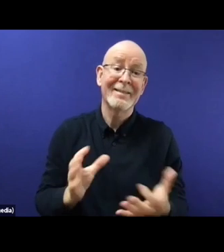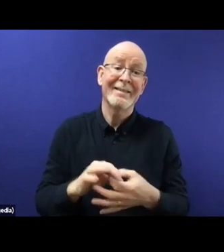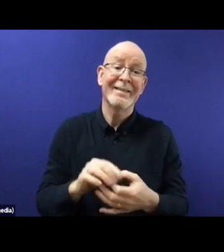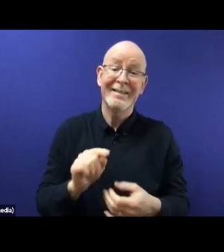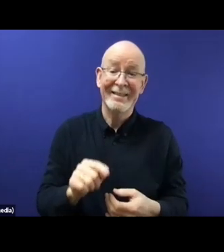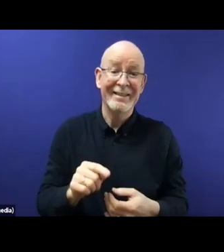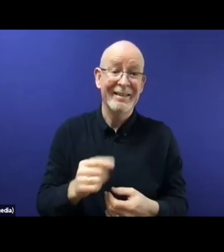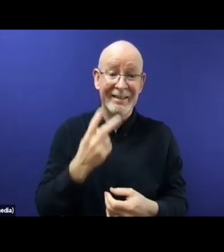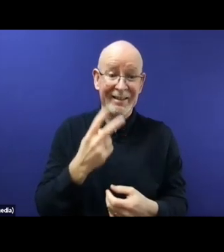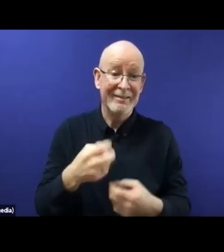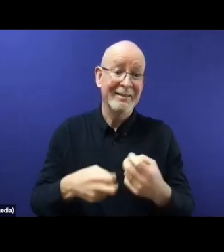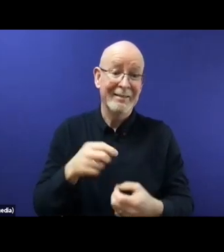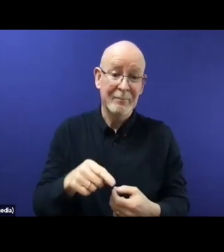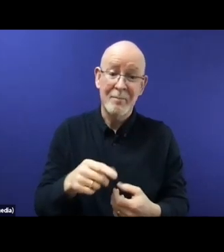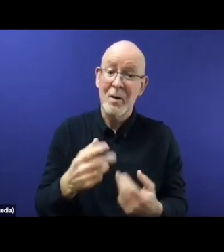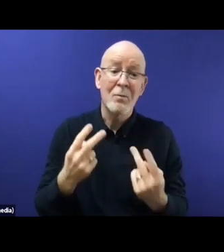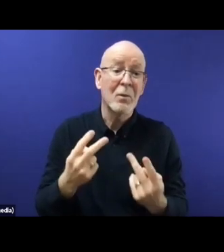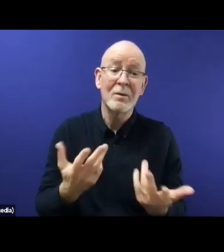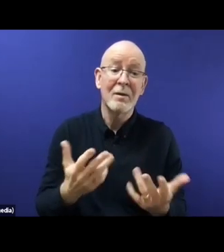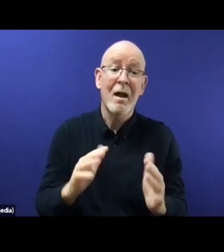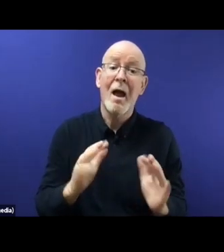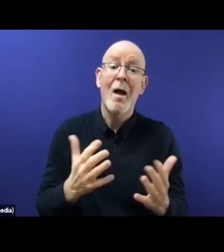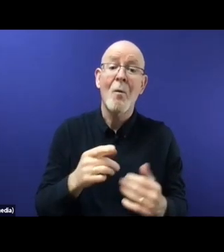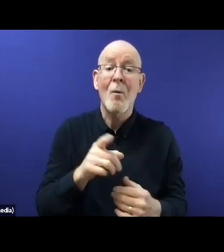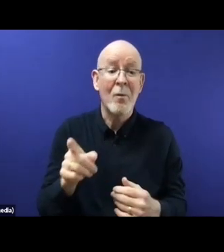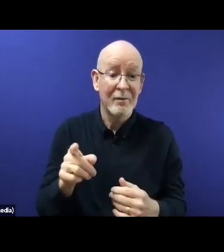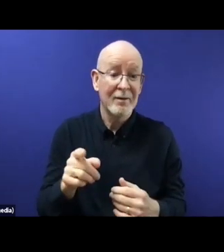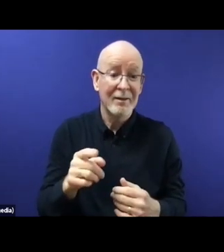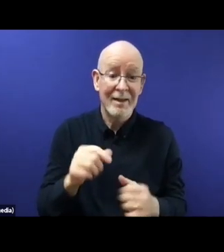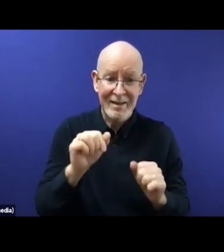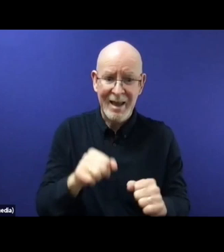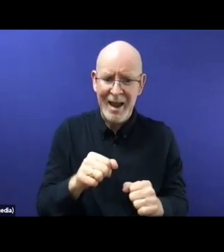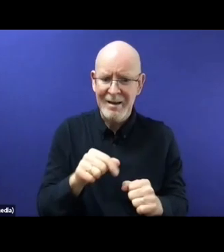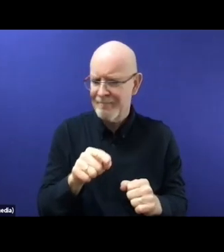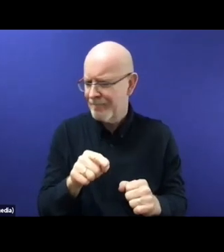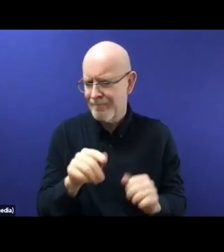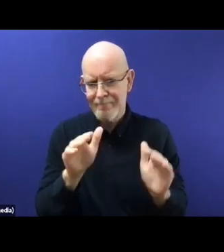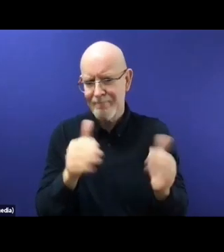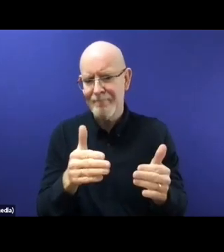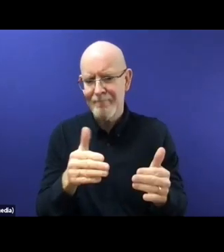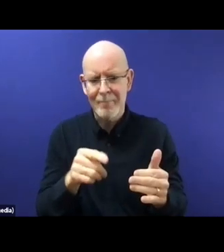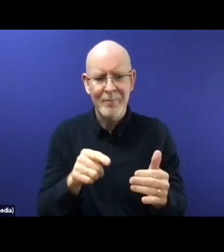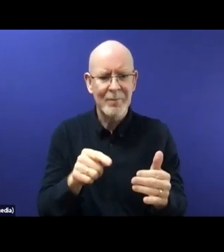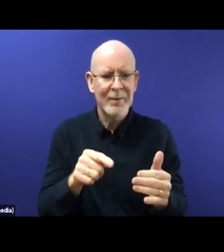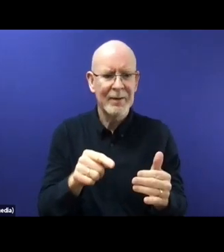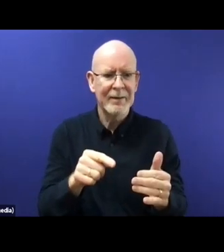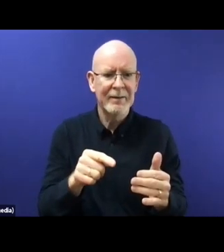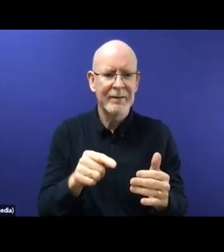measure to deal with a so-called migration crisis in 2015, is in actually its fifth year now.